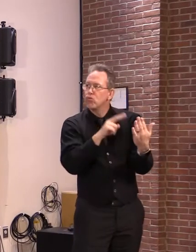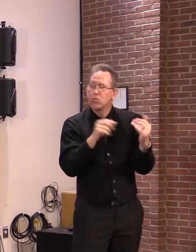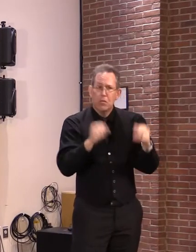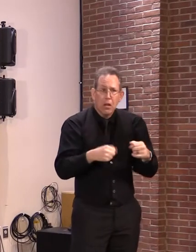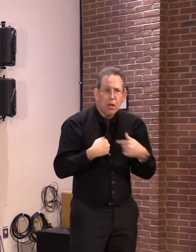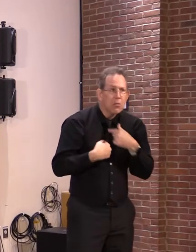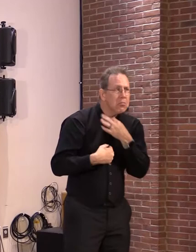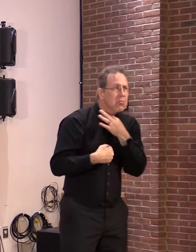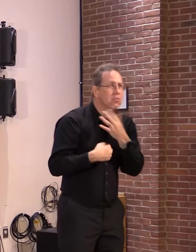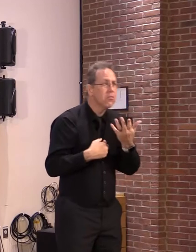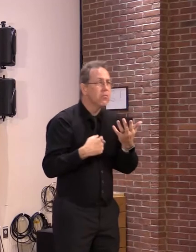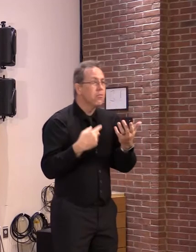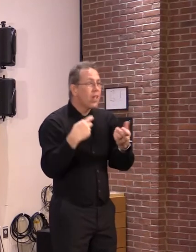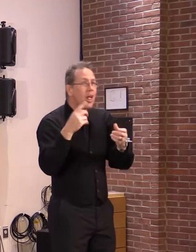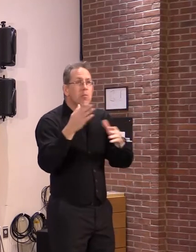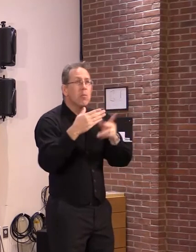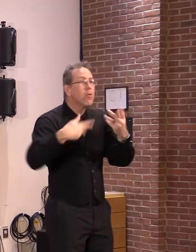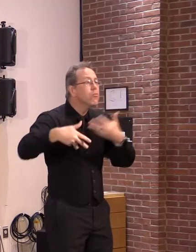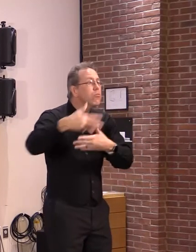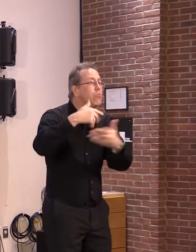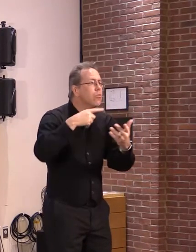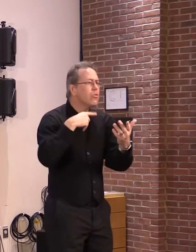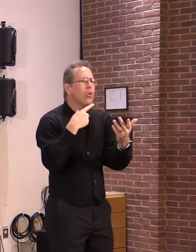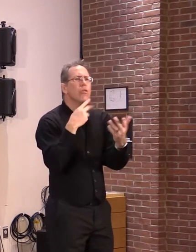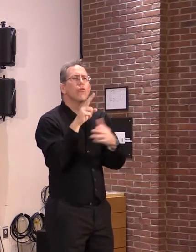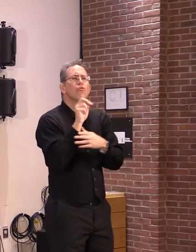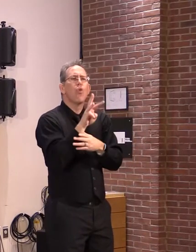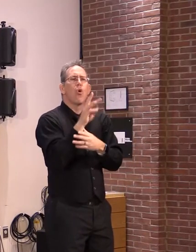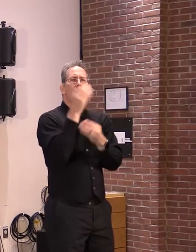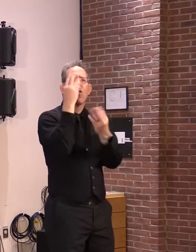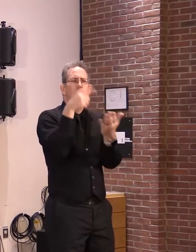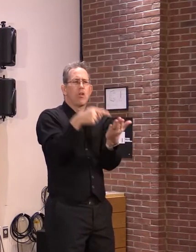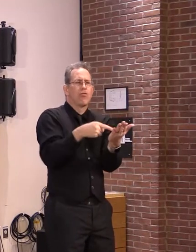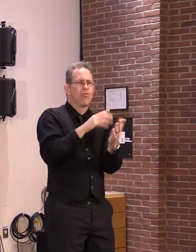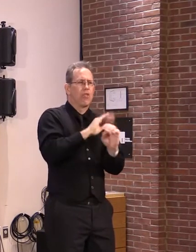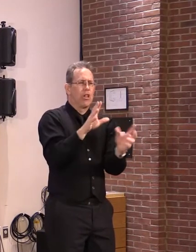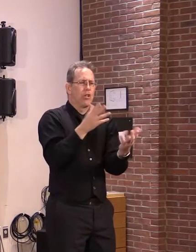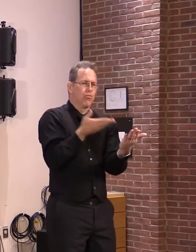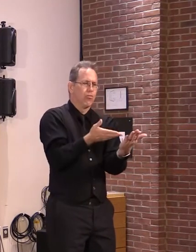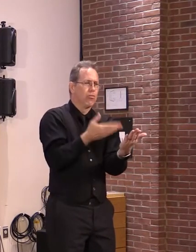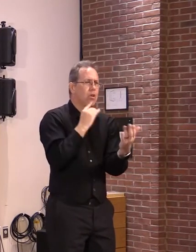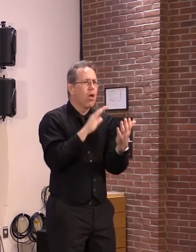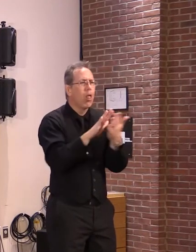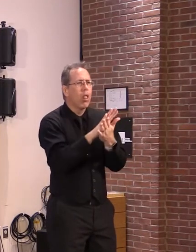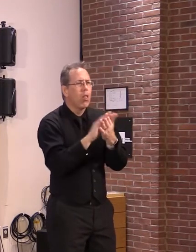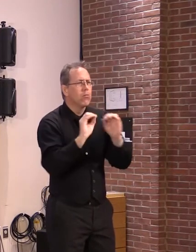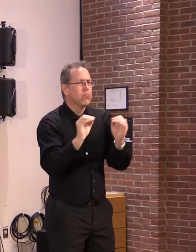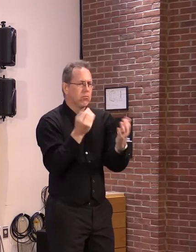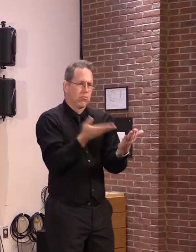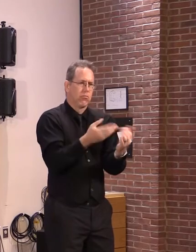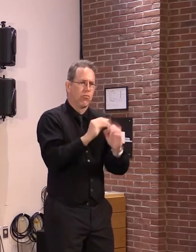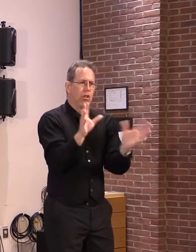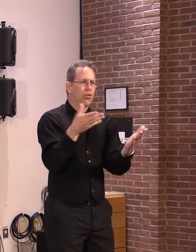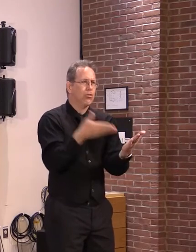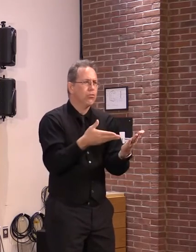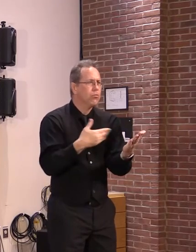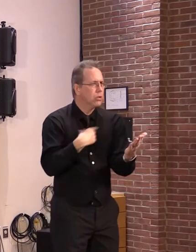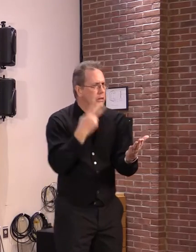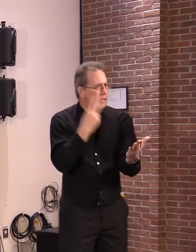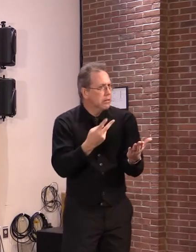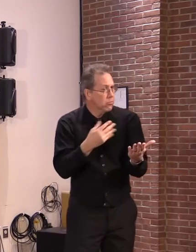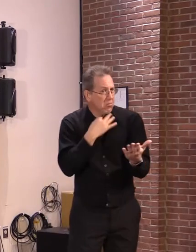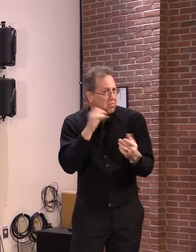format or is the raw data still going to be published that kind of powers that report or are those kind of